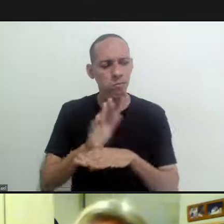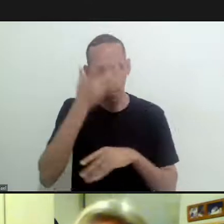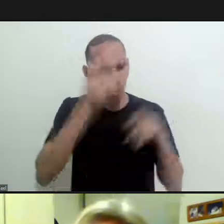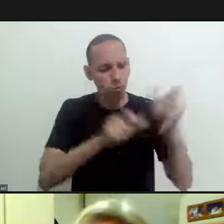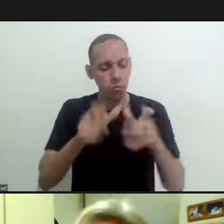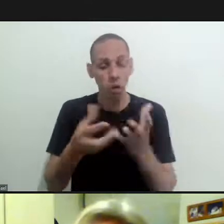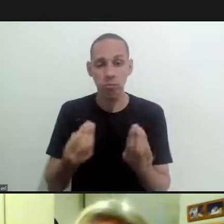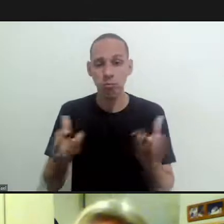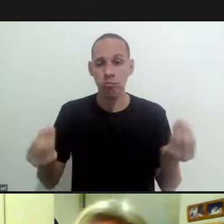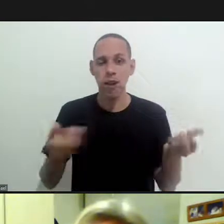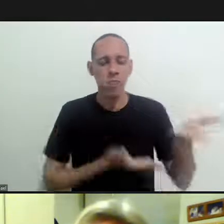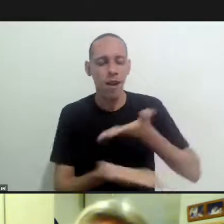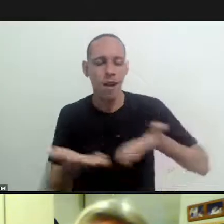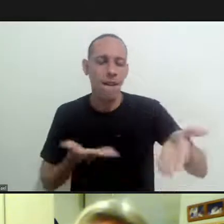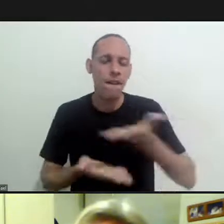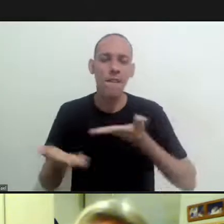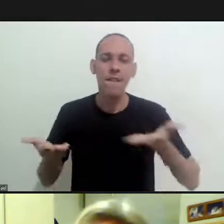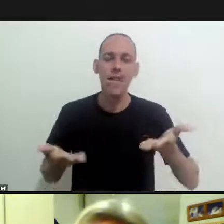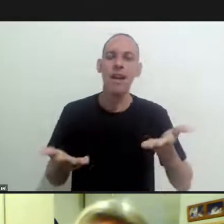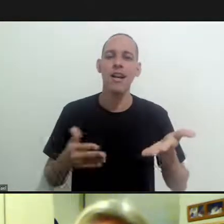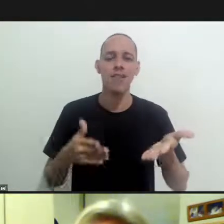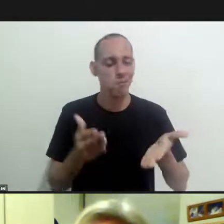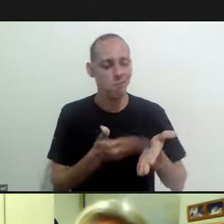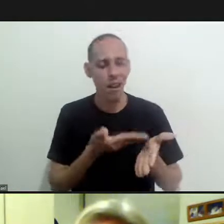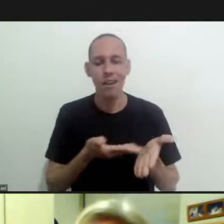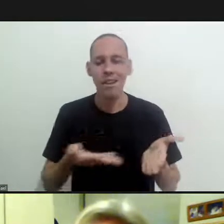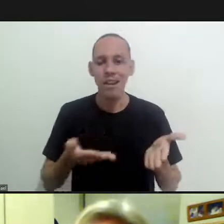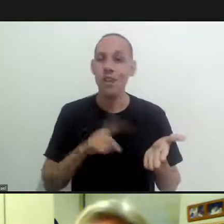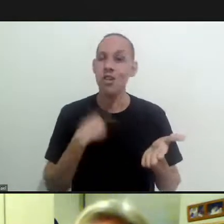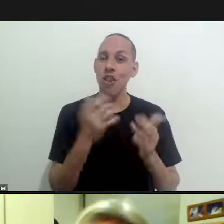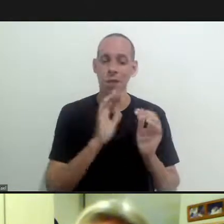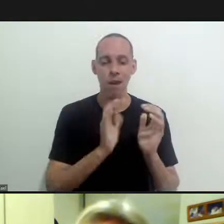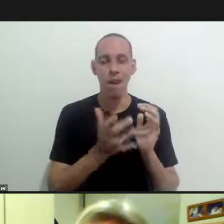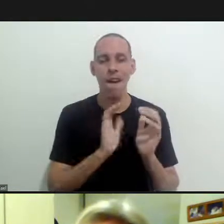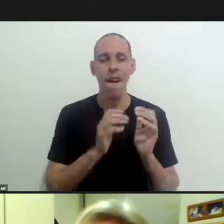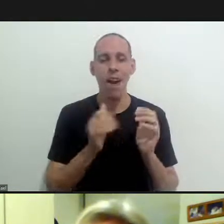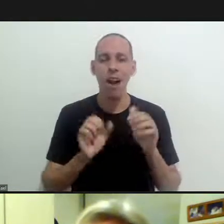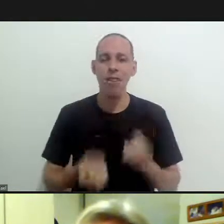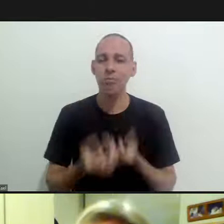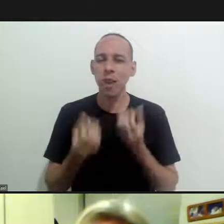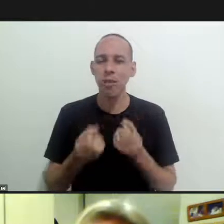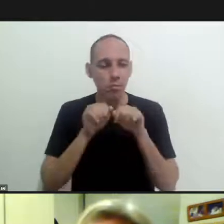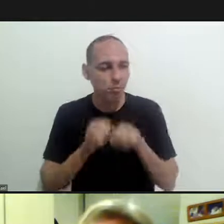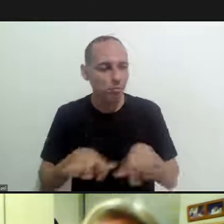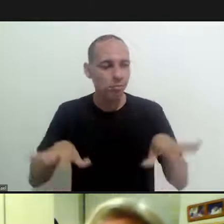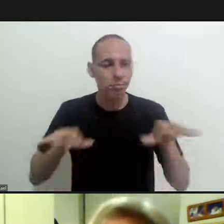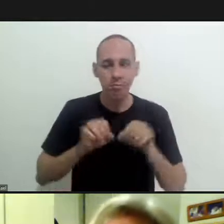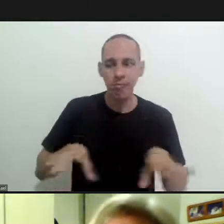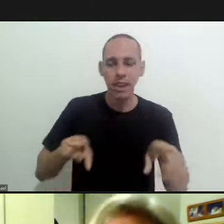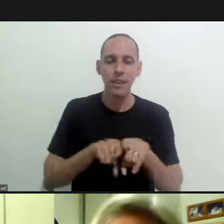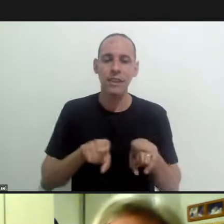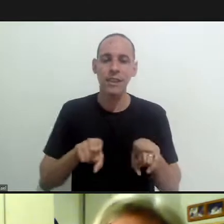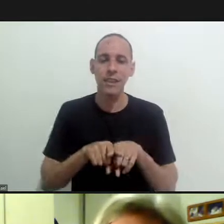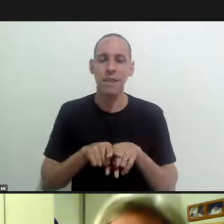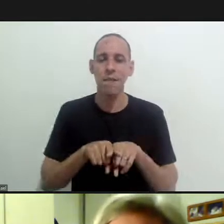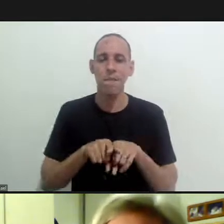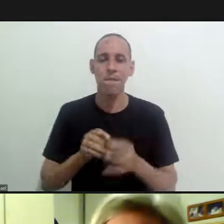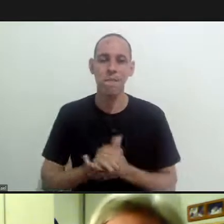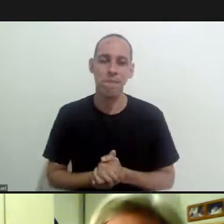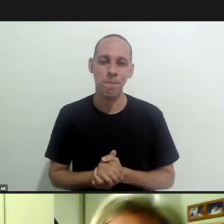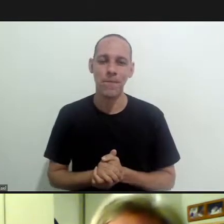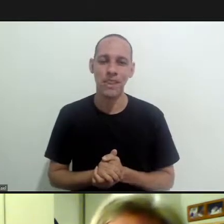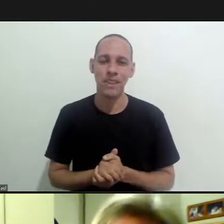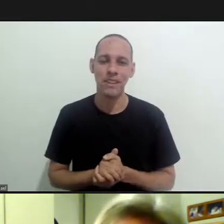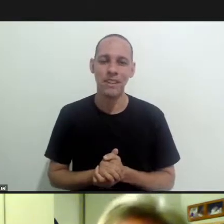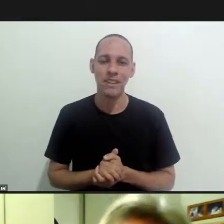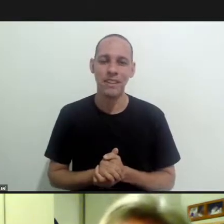many people we might share on our social media that information and i